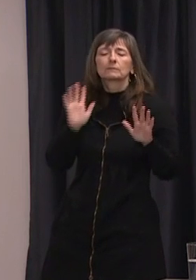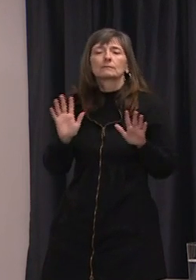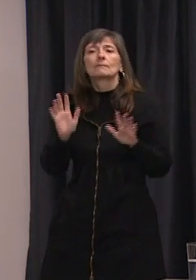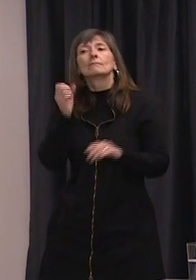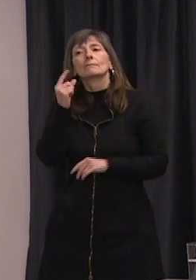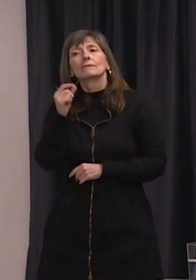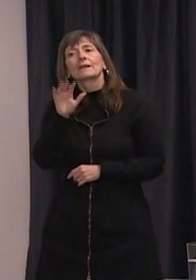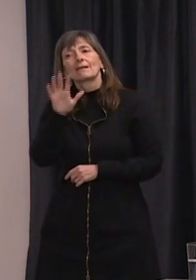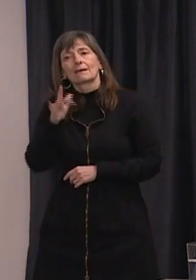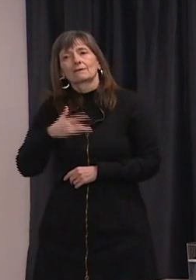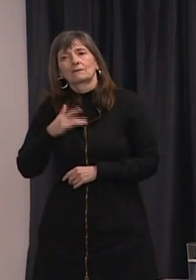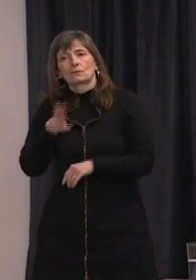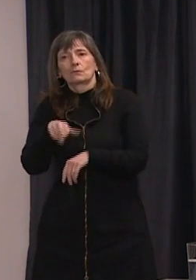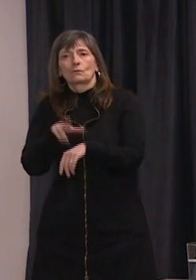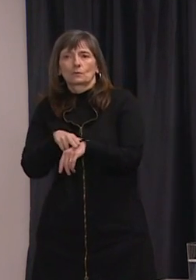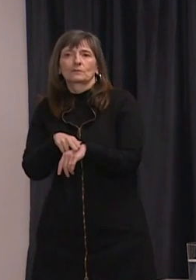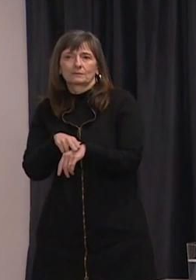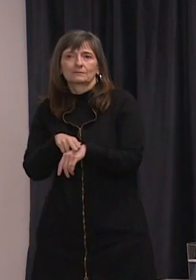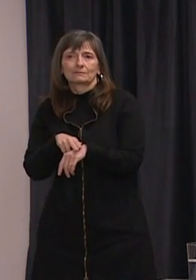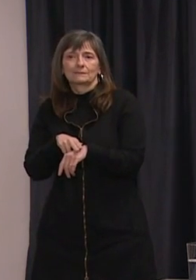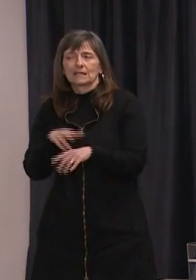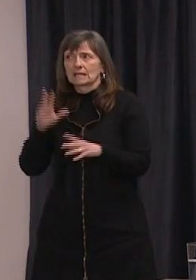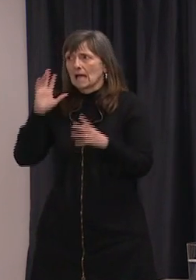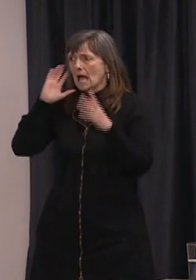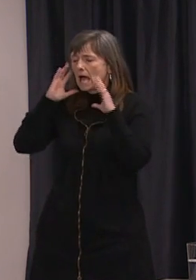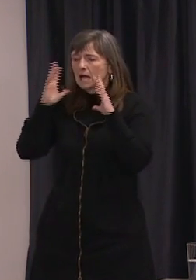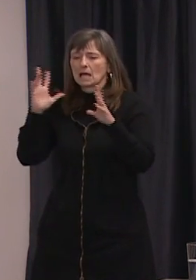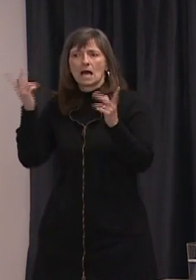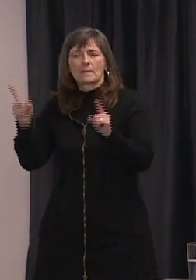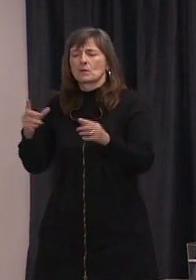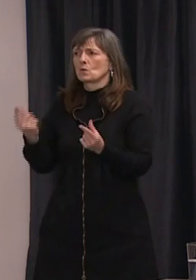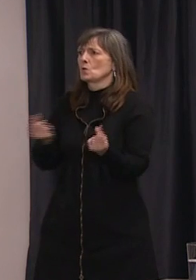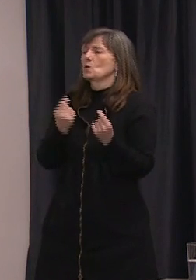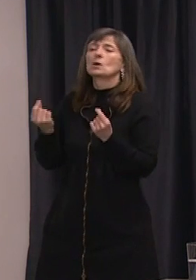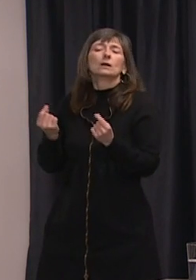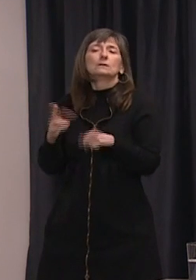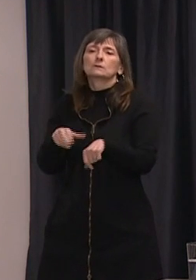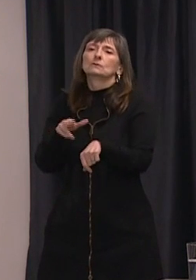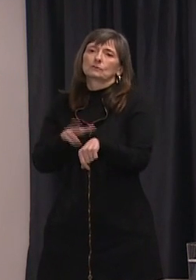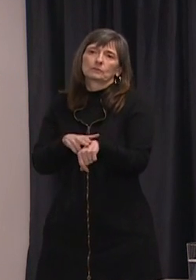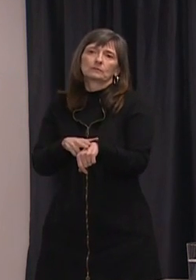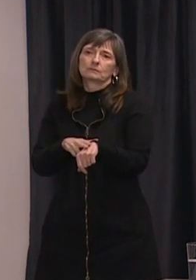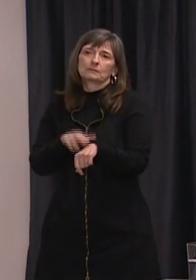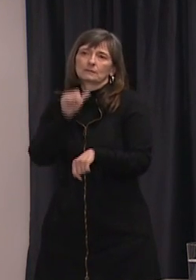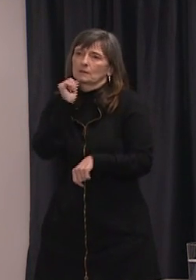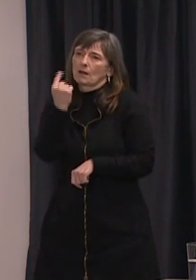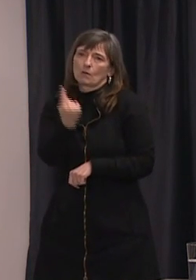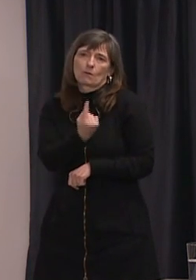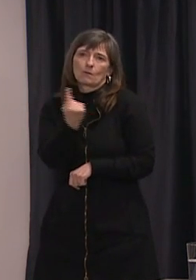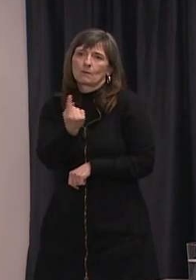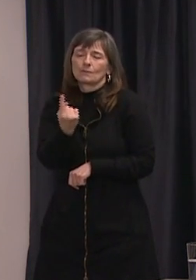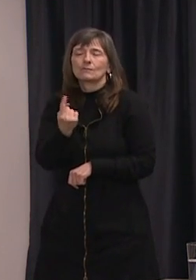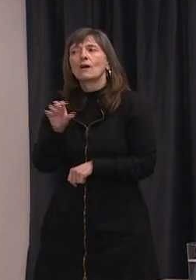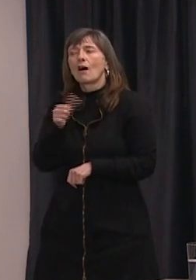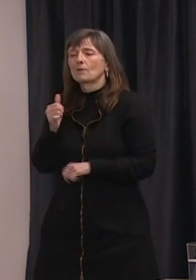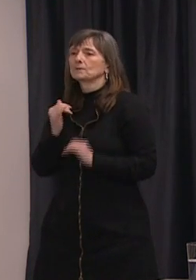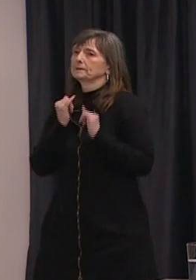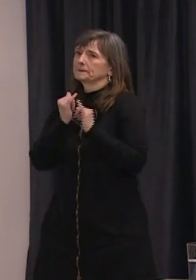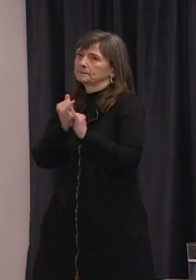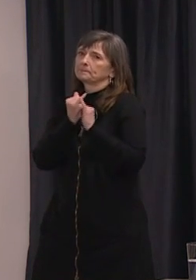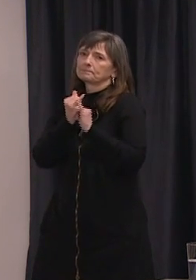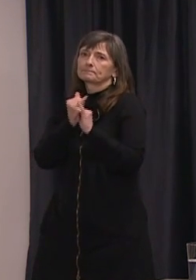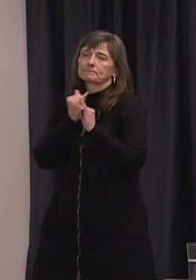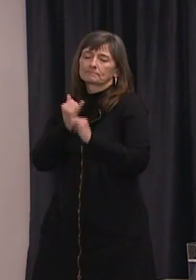normal. It is a normal reaction to what we are going through. You are not alone and know that many others feel the same way.